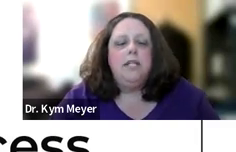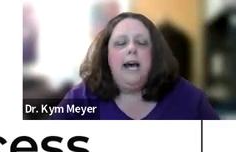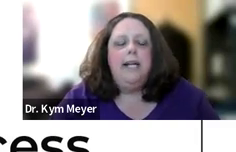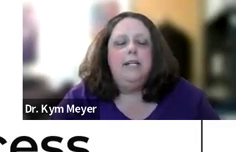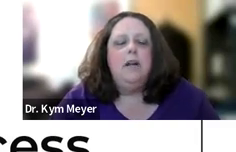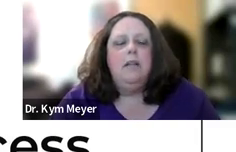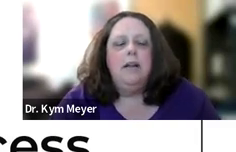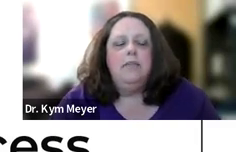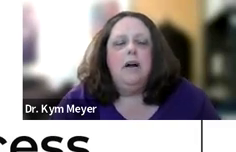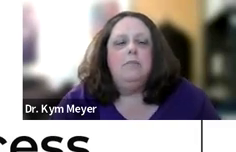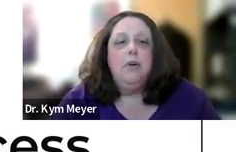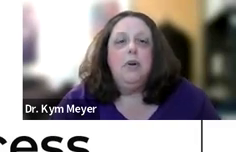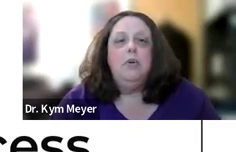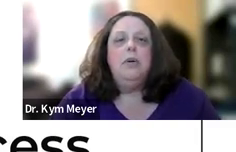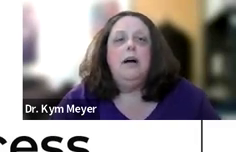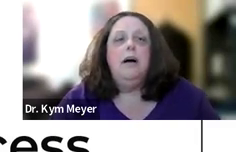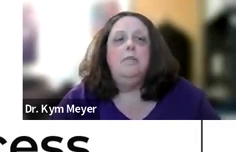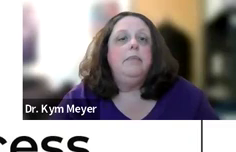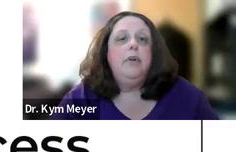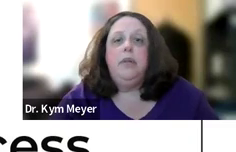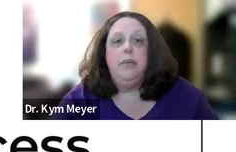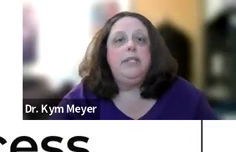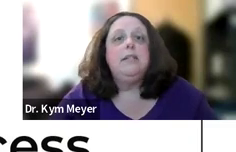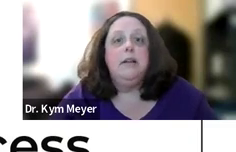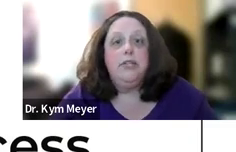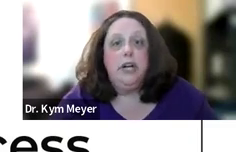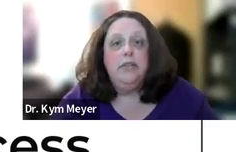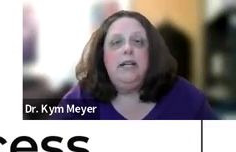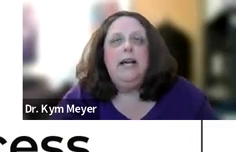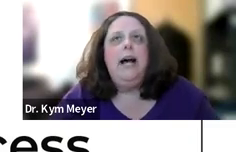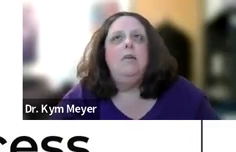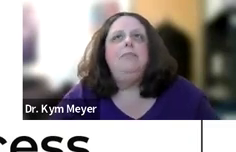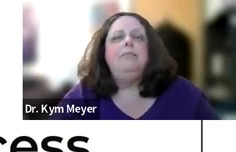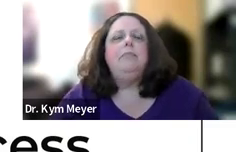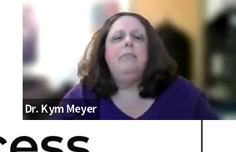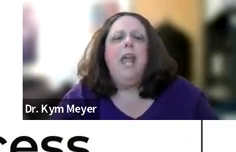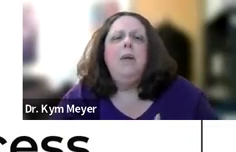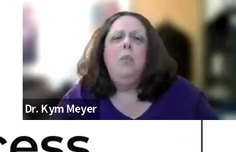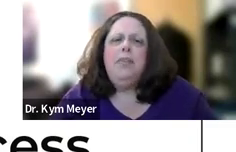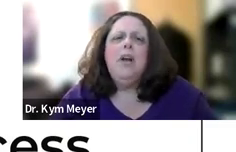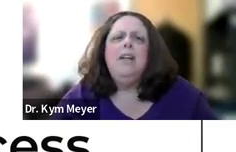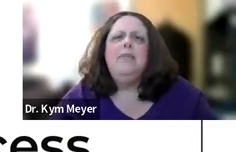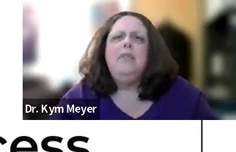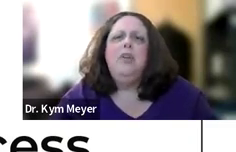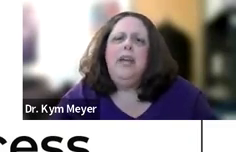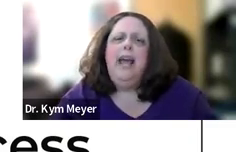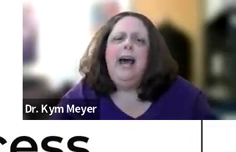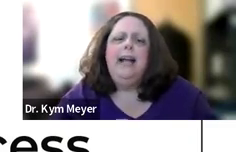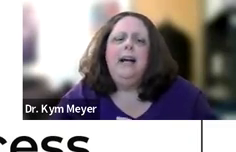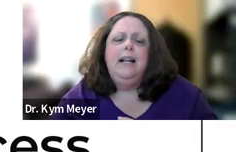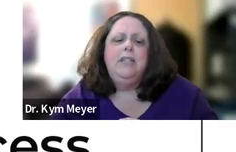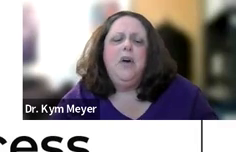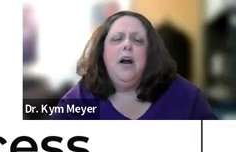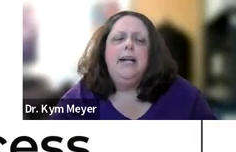I've looked at is a lot of neuro-linguistics literature. And what they're kind of looking